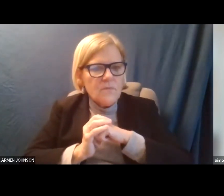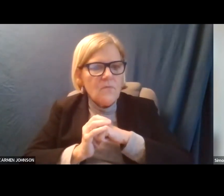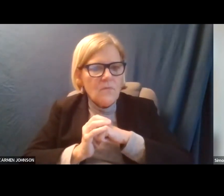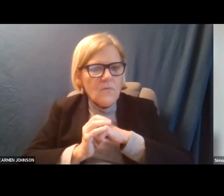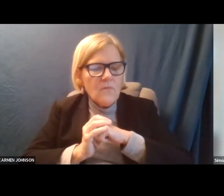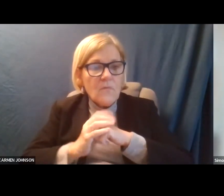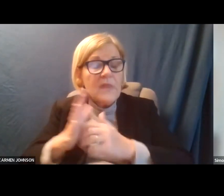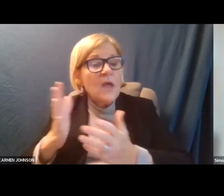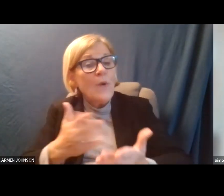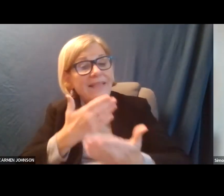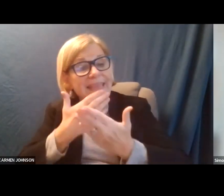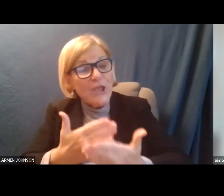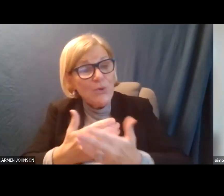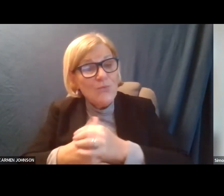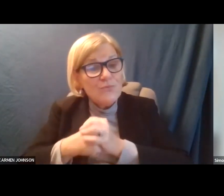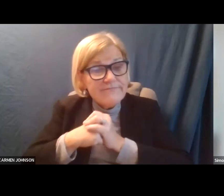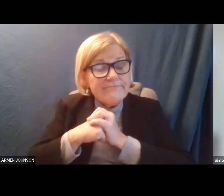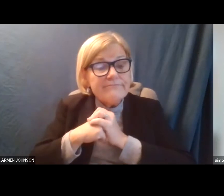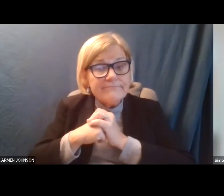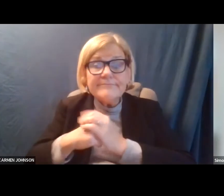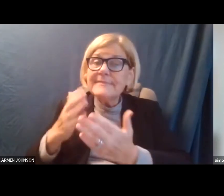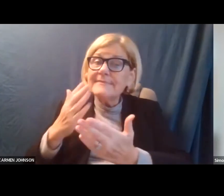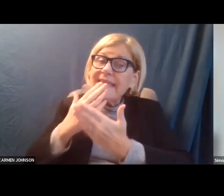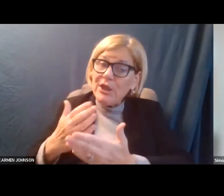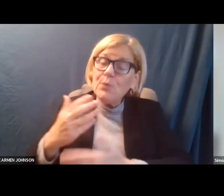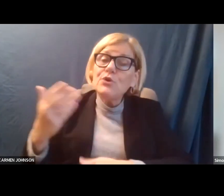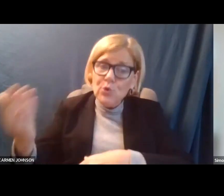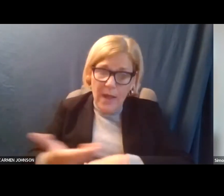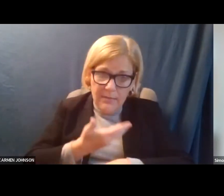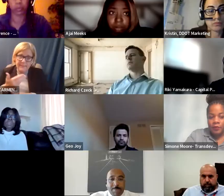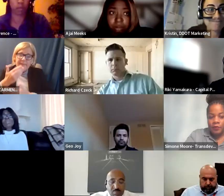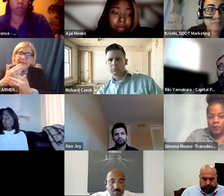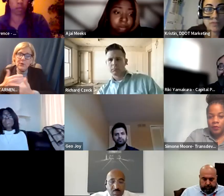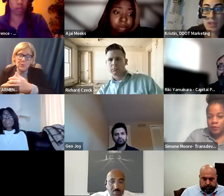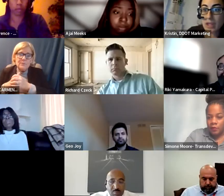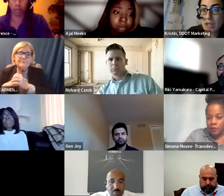Well, thank you. Thank you. You're welcome. Thank you.